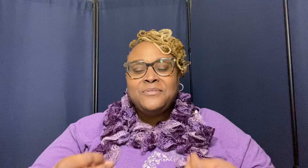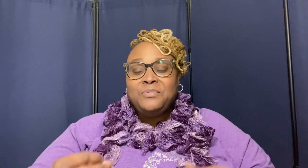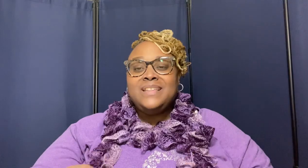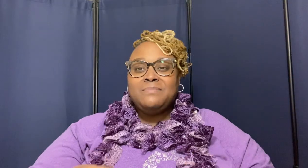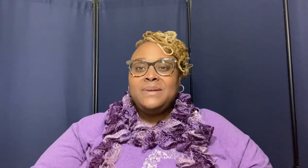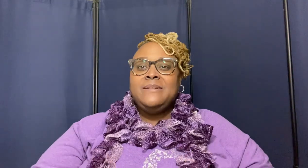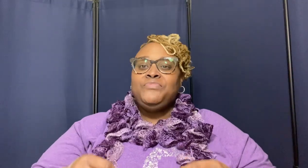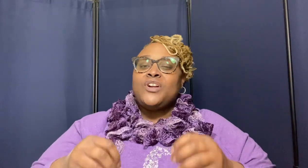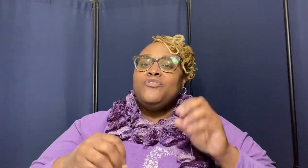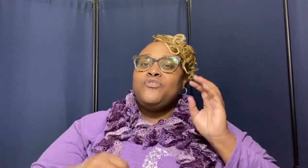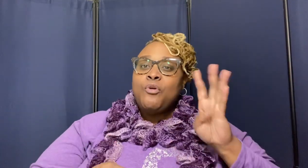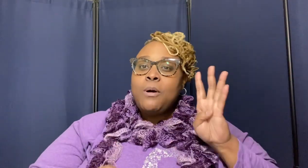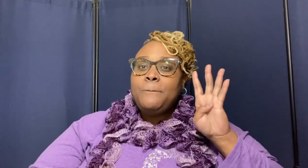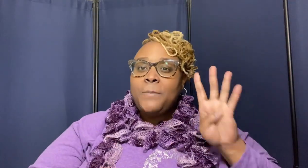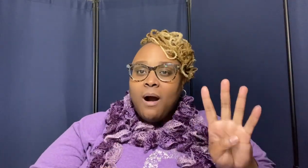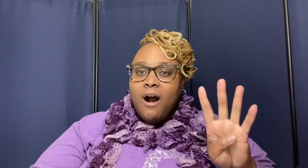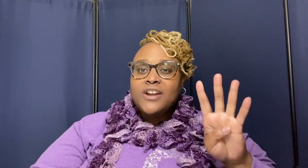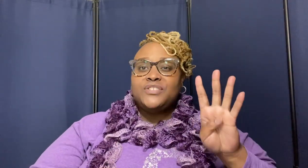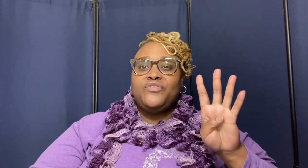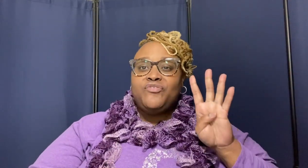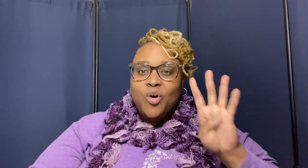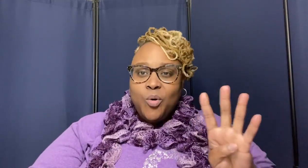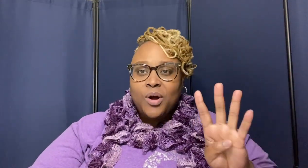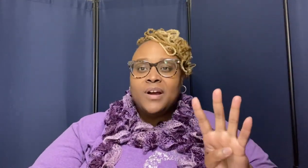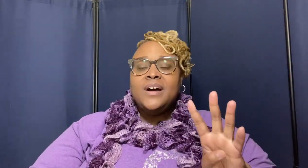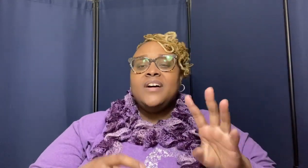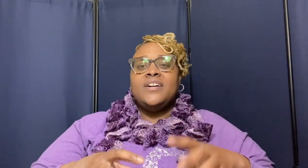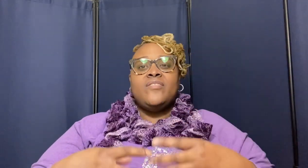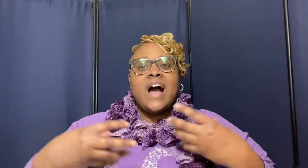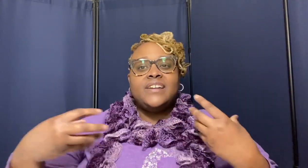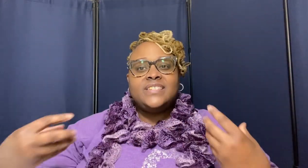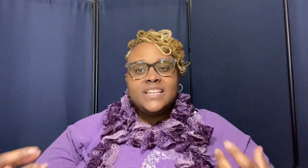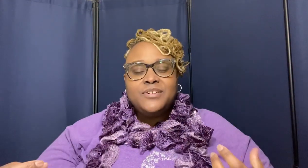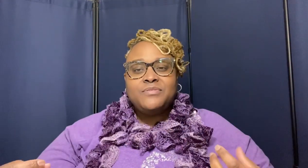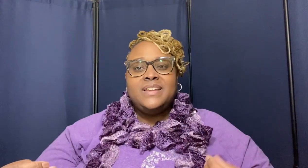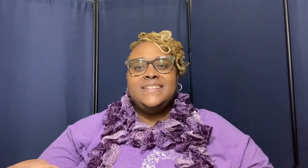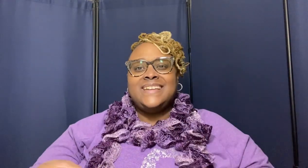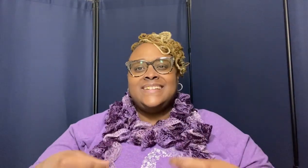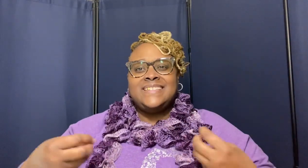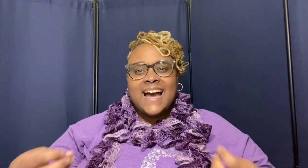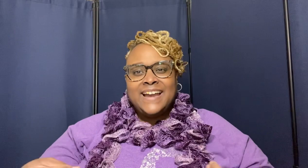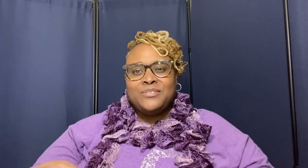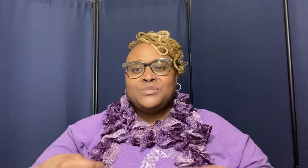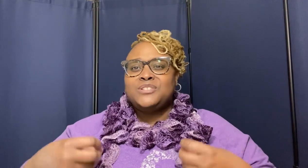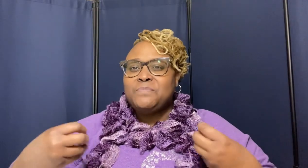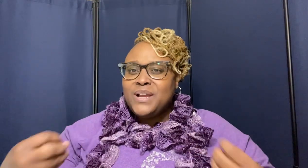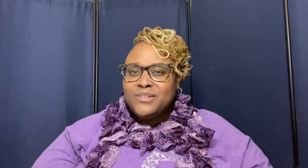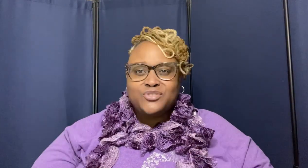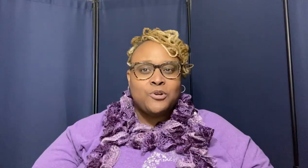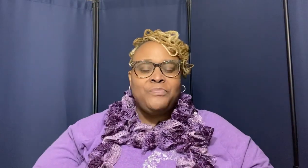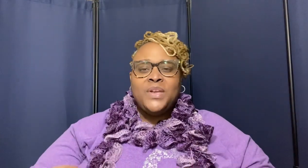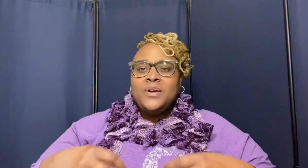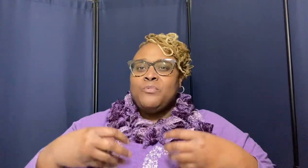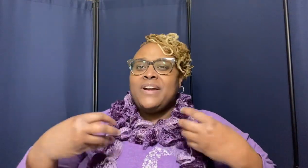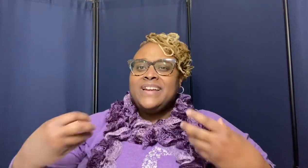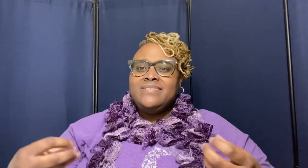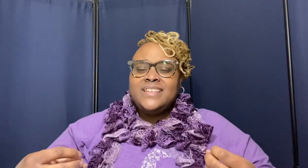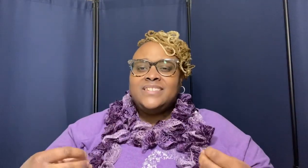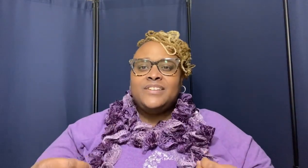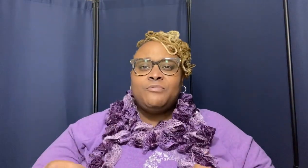with me for part four of our series entitled spiritual where in this series